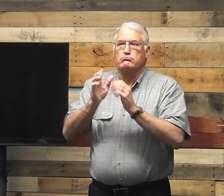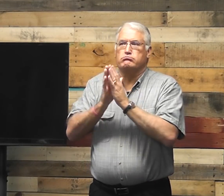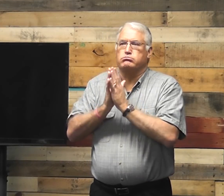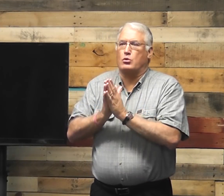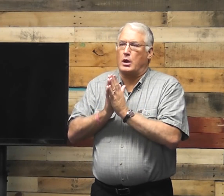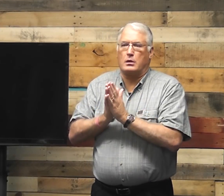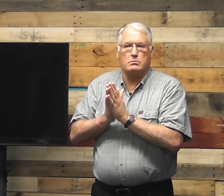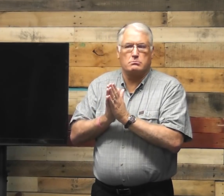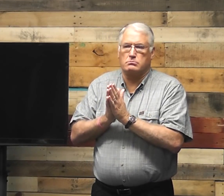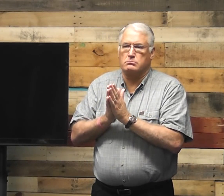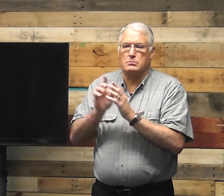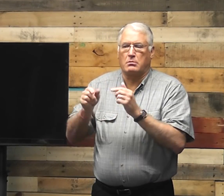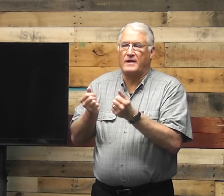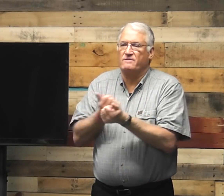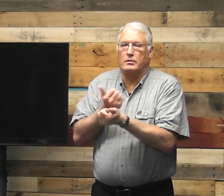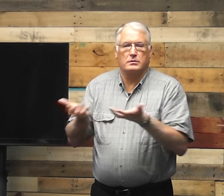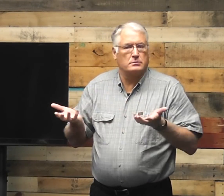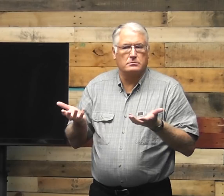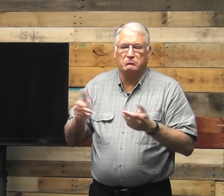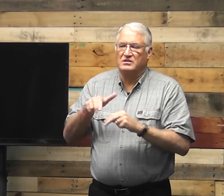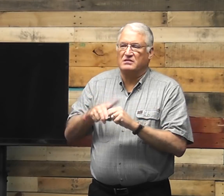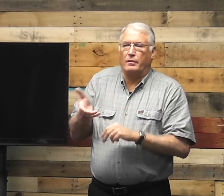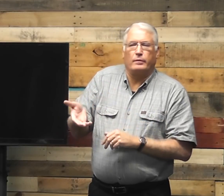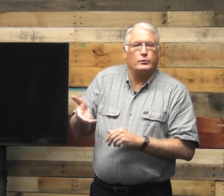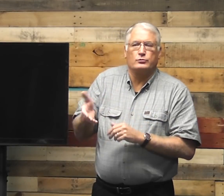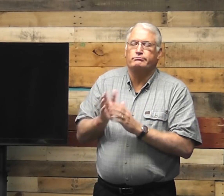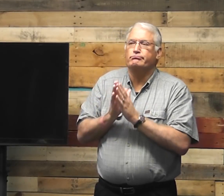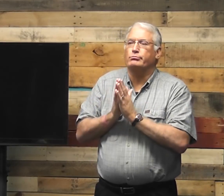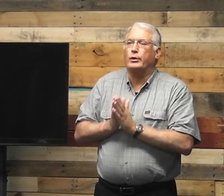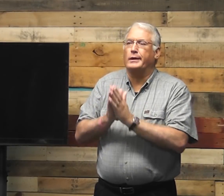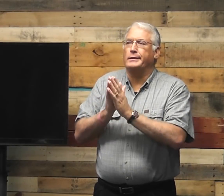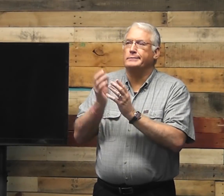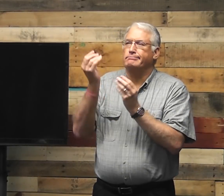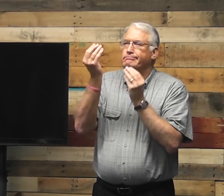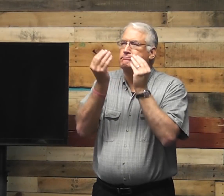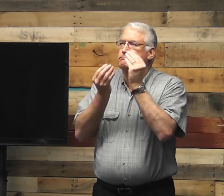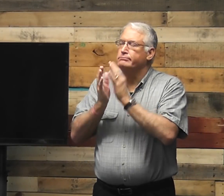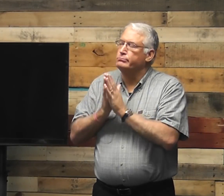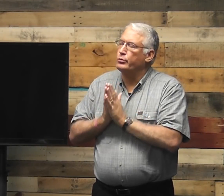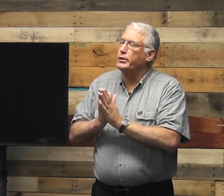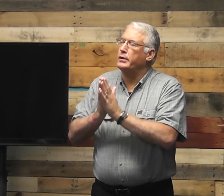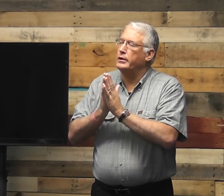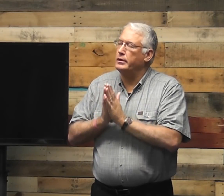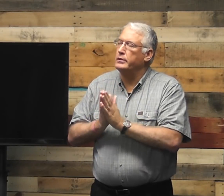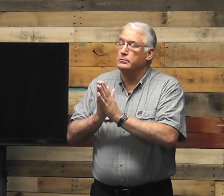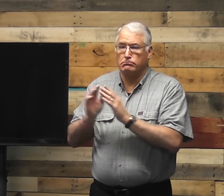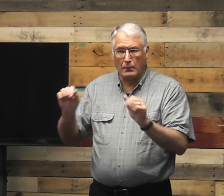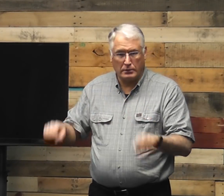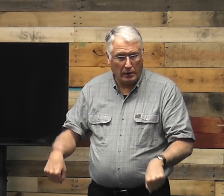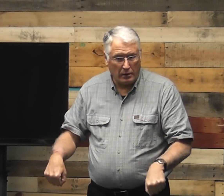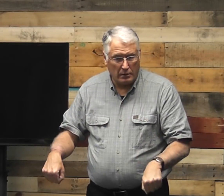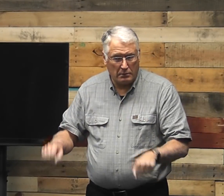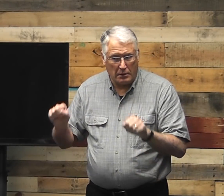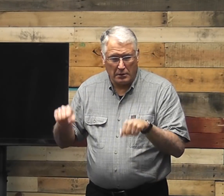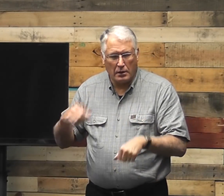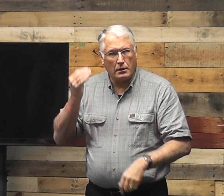was true that we can pray about everything sitting there. It's possible.